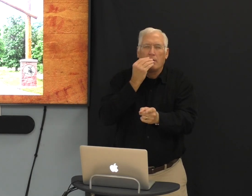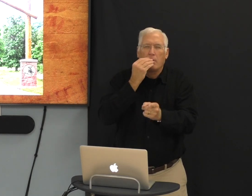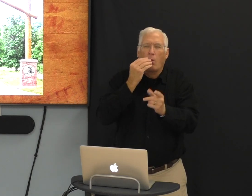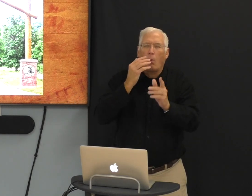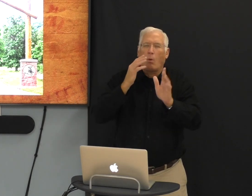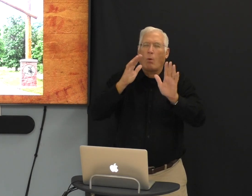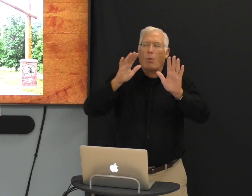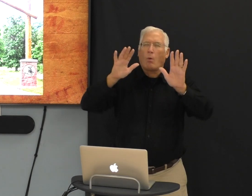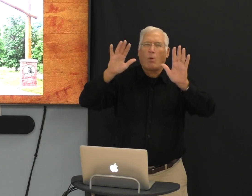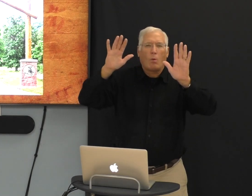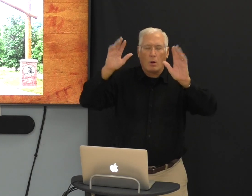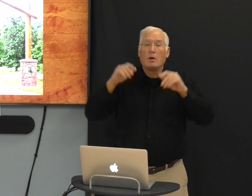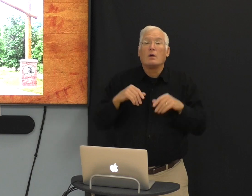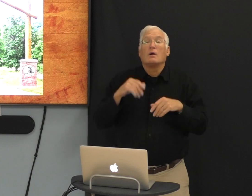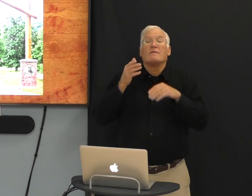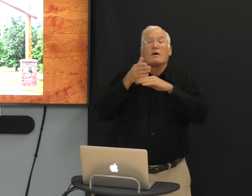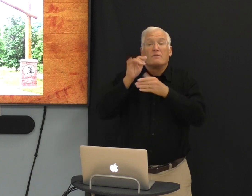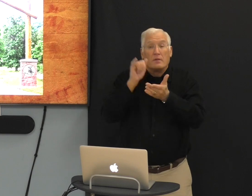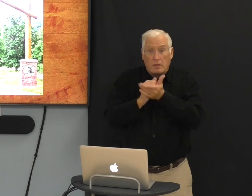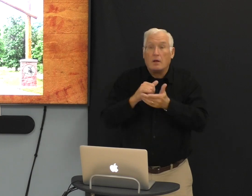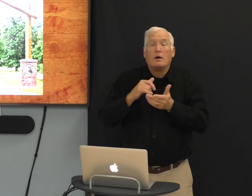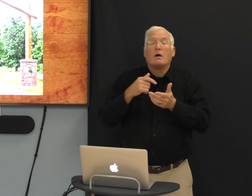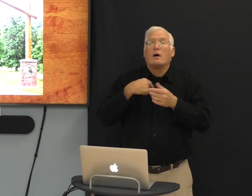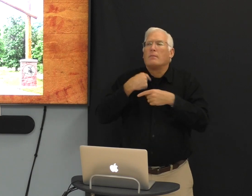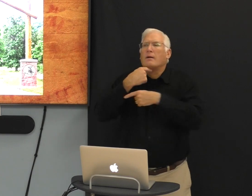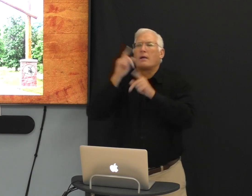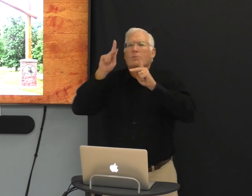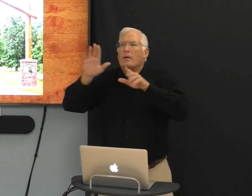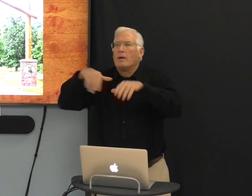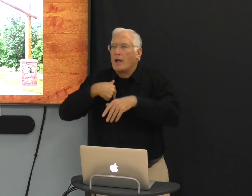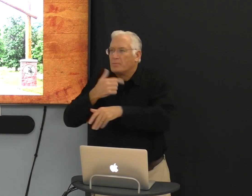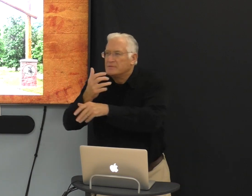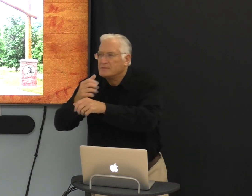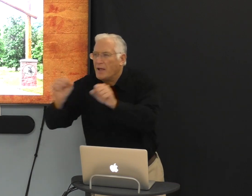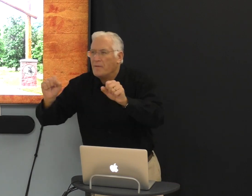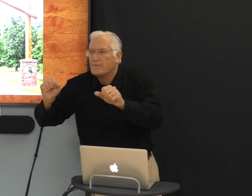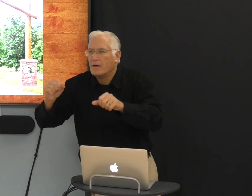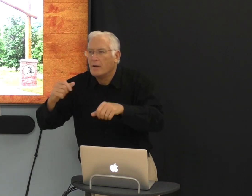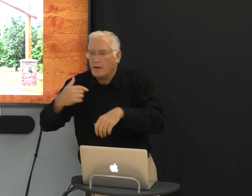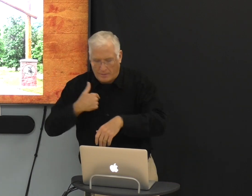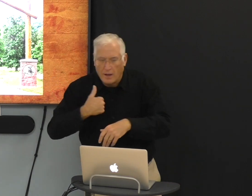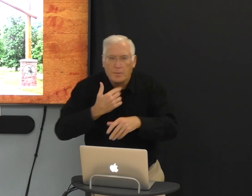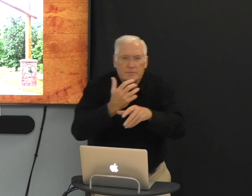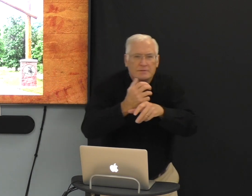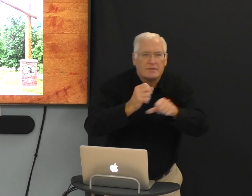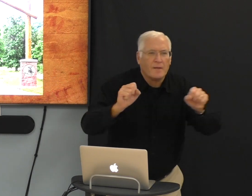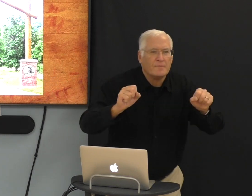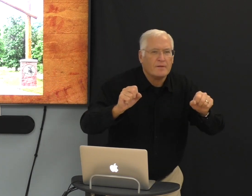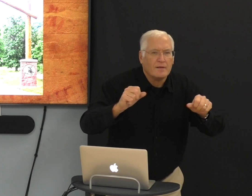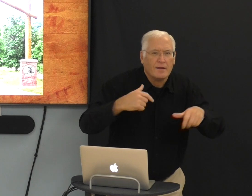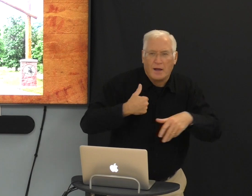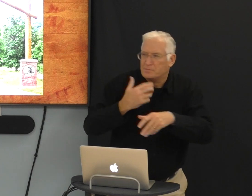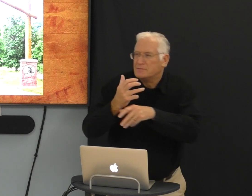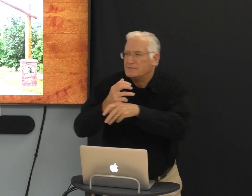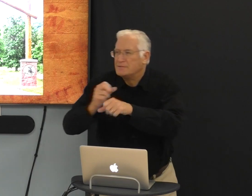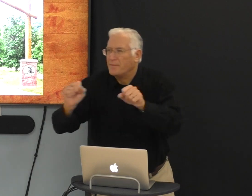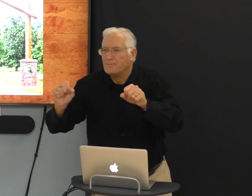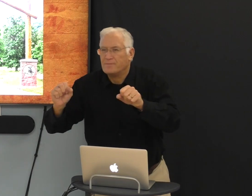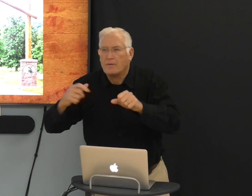I thanked him for the food. And now I like to tell people I've been saved. I've been saved.